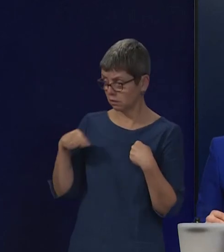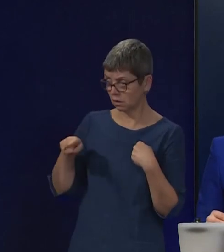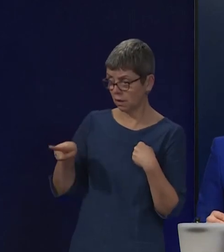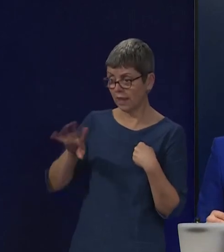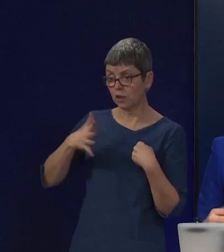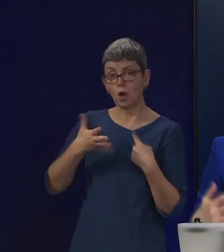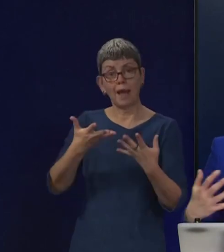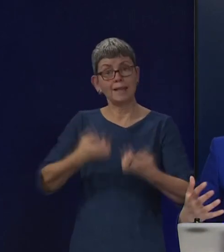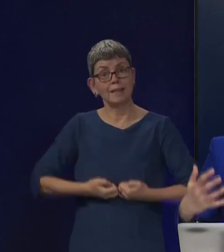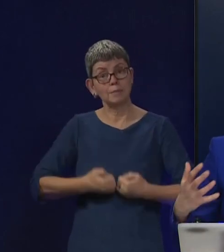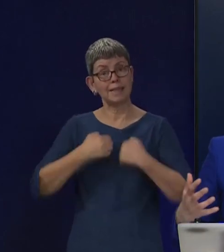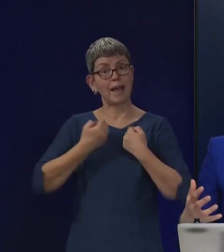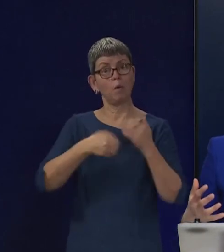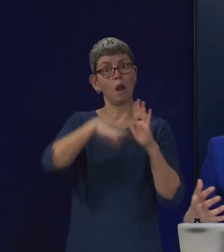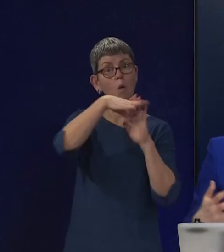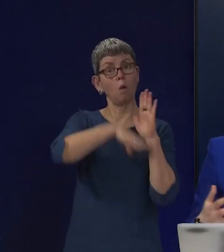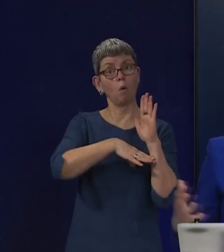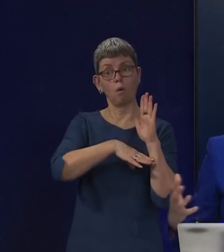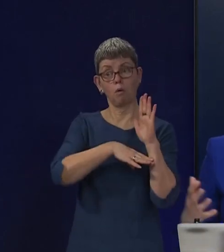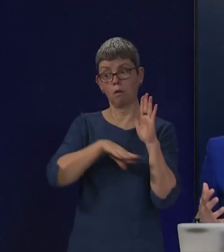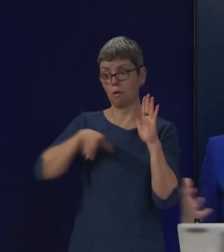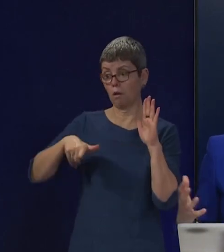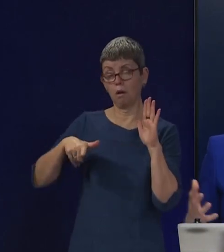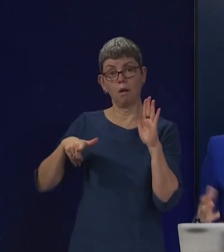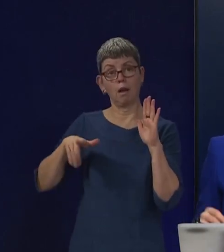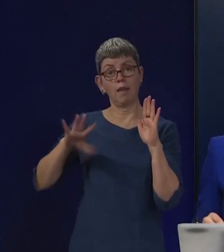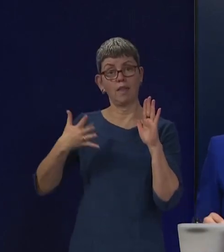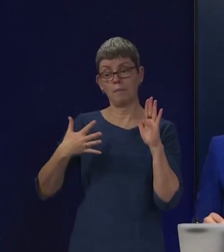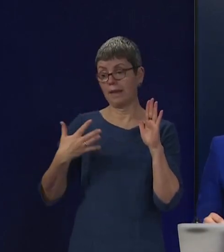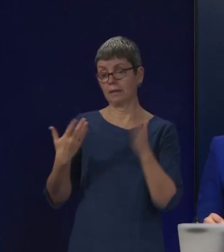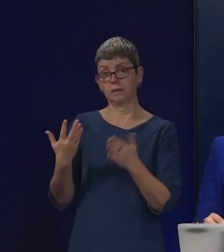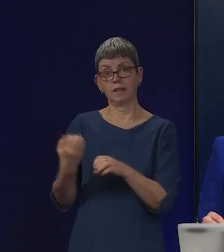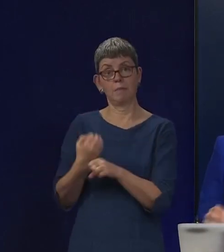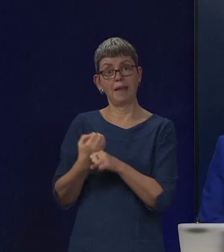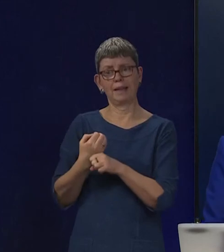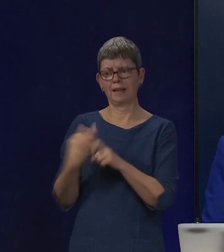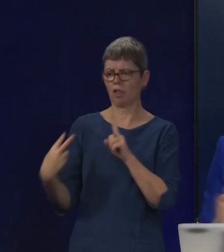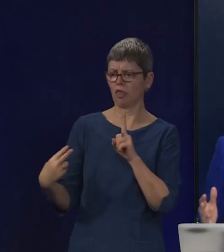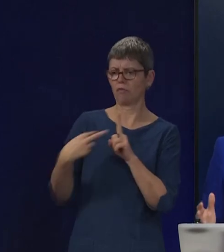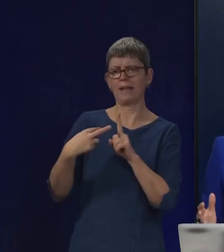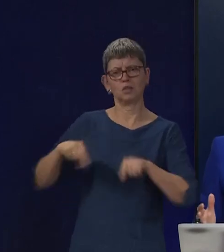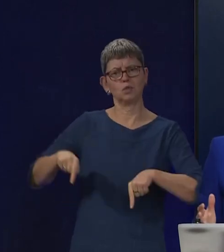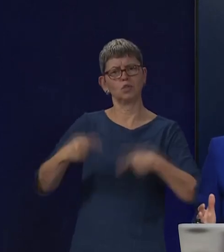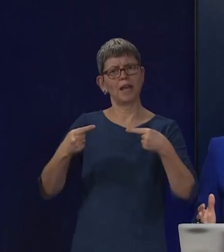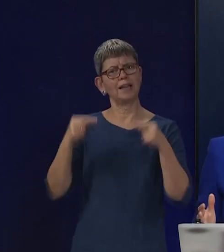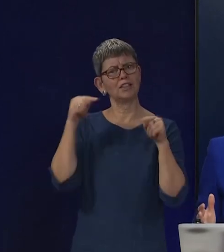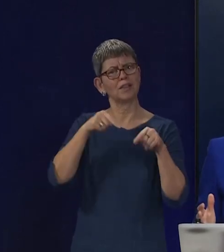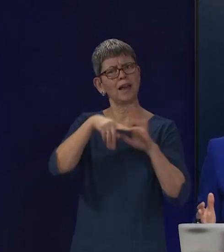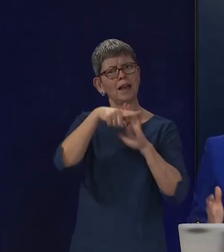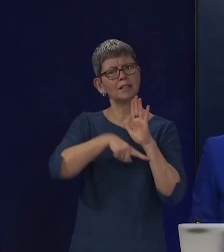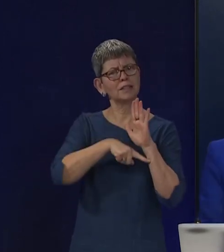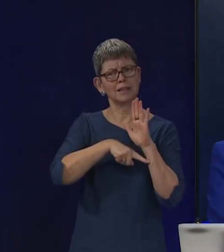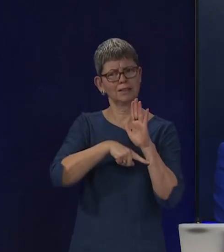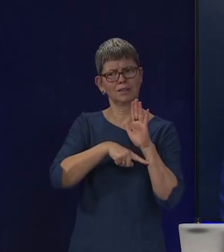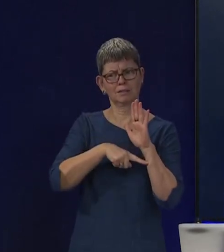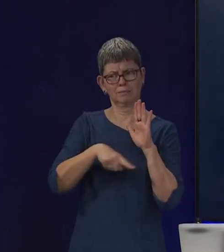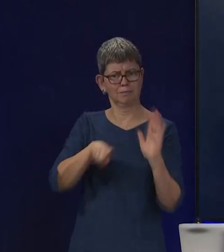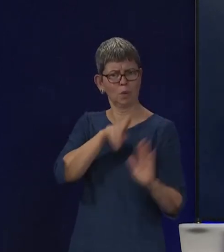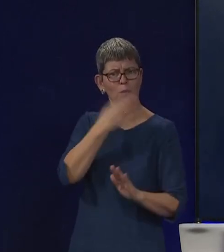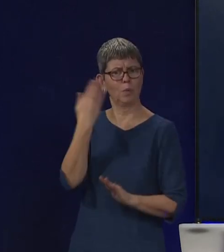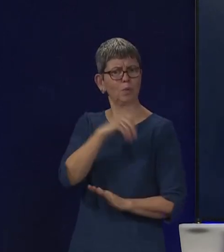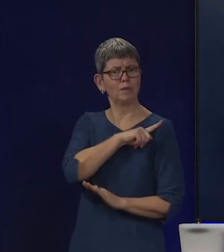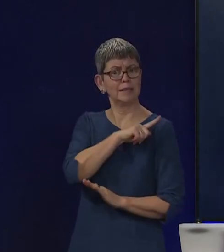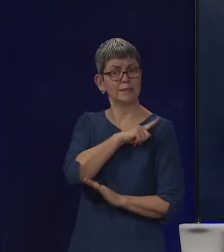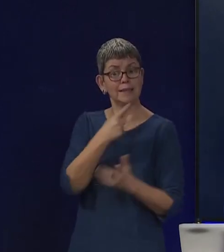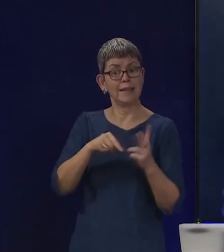area of its own competence and making unwarrantied and completely unjustified threats to challenge that legislation. So if anybody's trying to use it